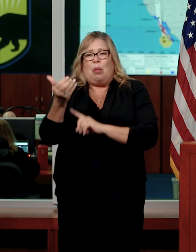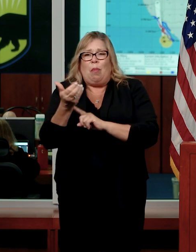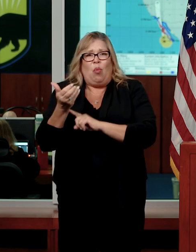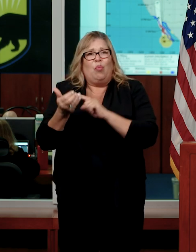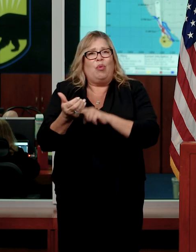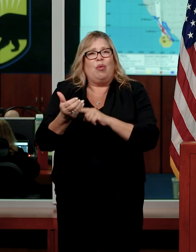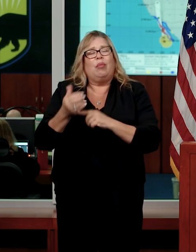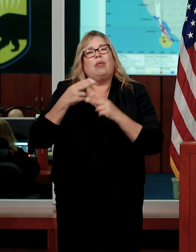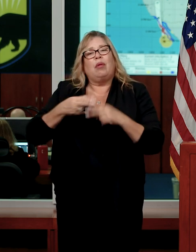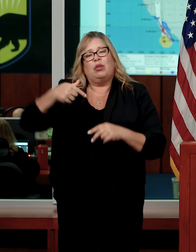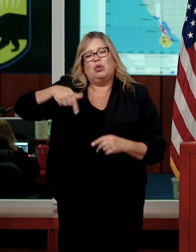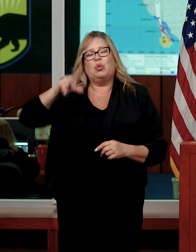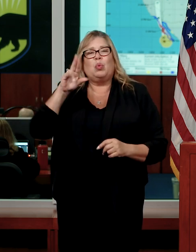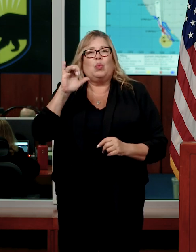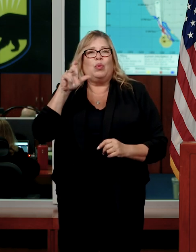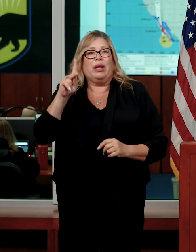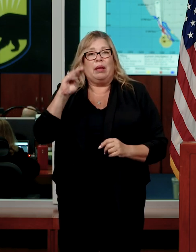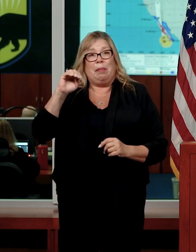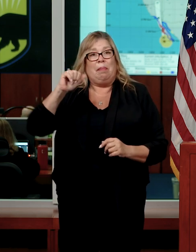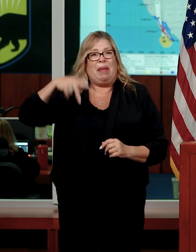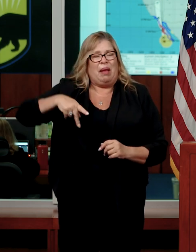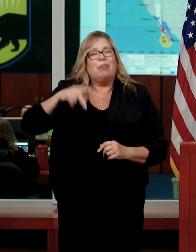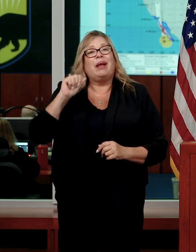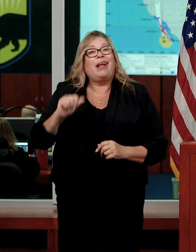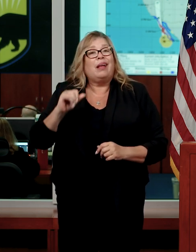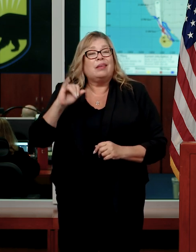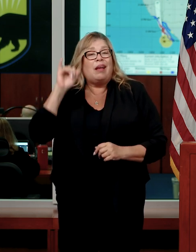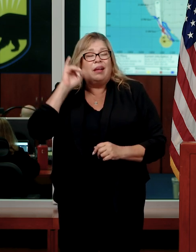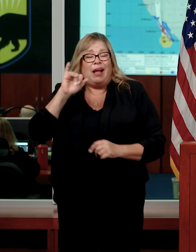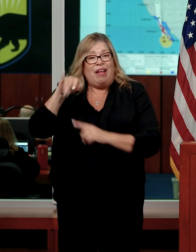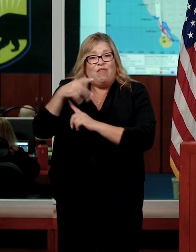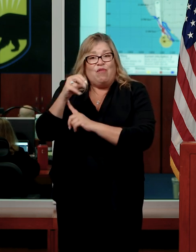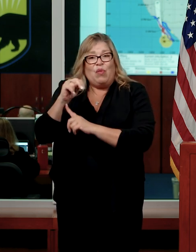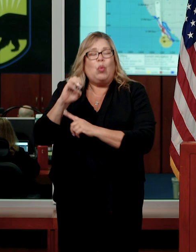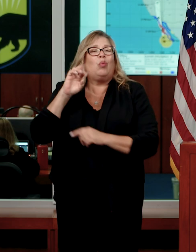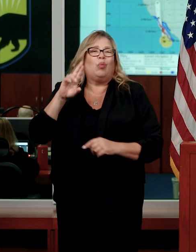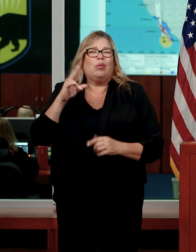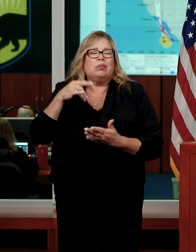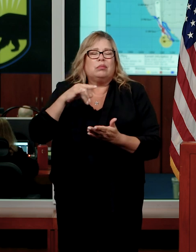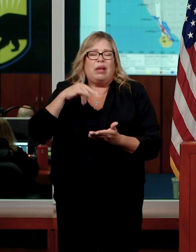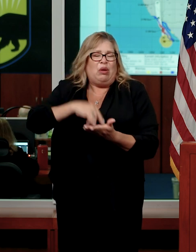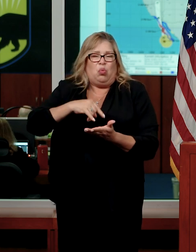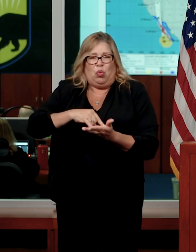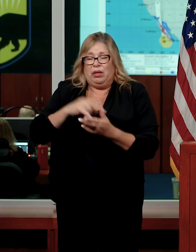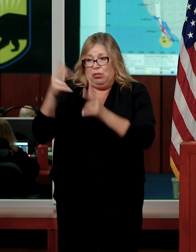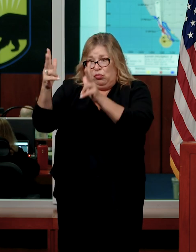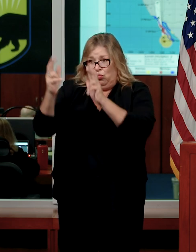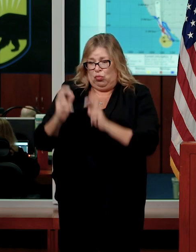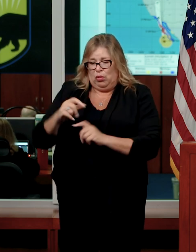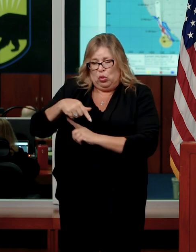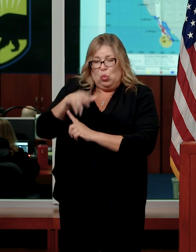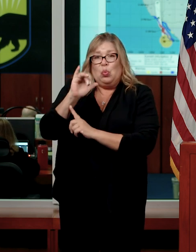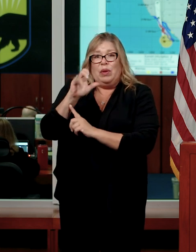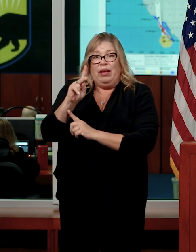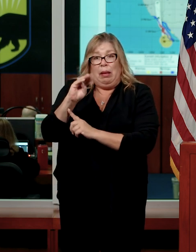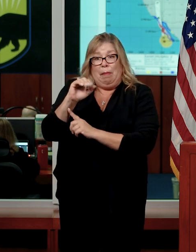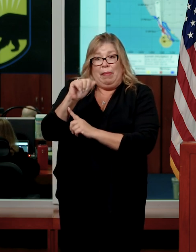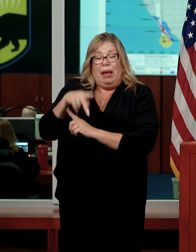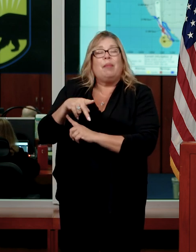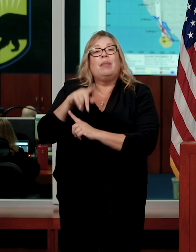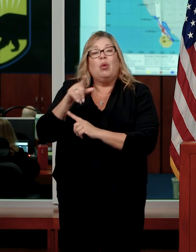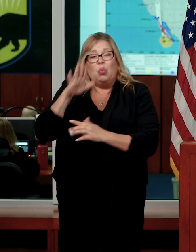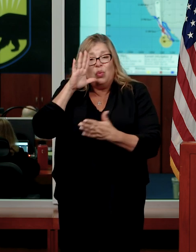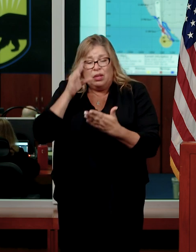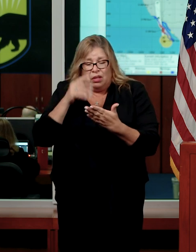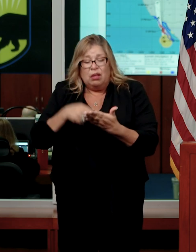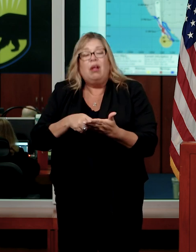It's called Quick Map. You can download it for an iPhone or Android. It's called Quick Map, one word. And you will get real-time information on